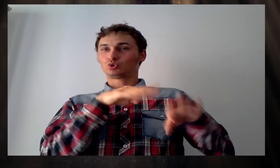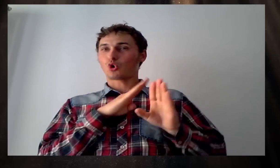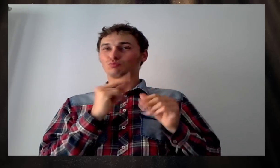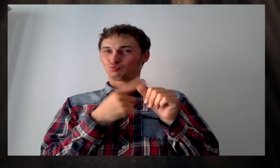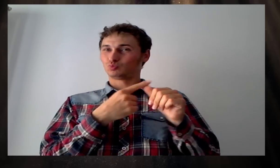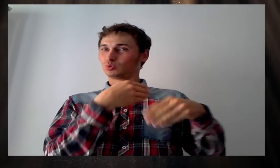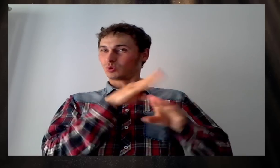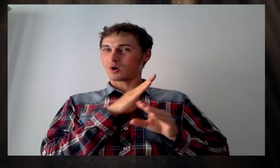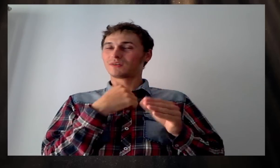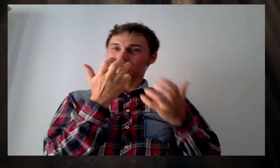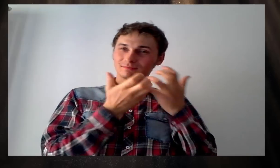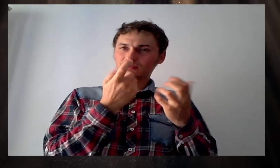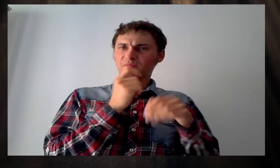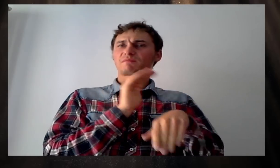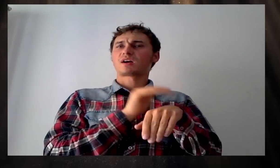I'll you